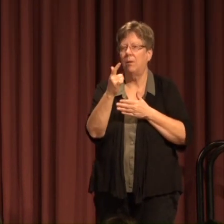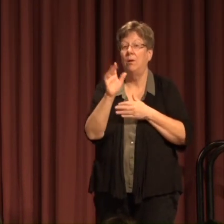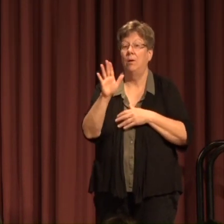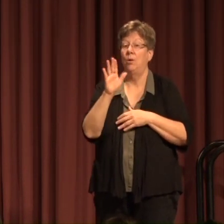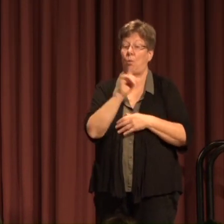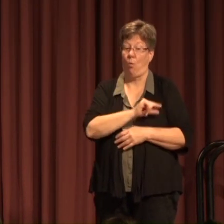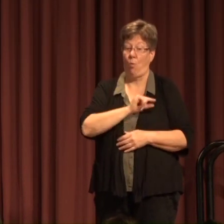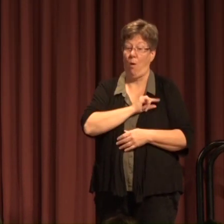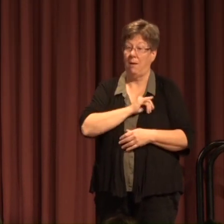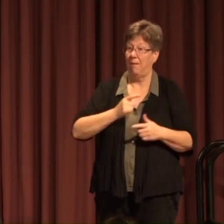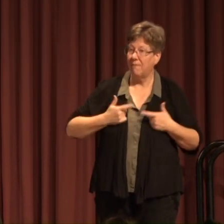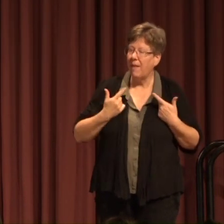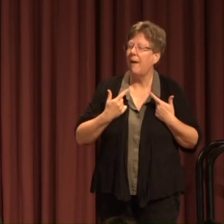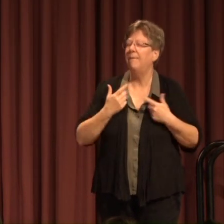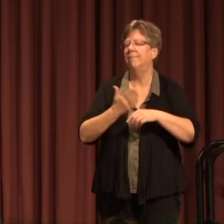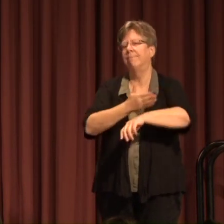life